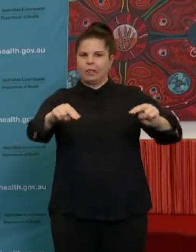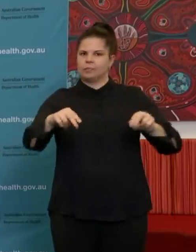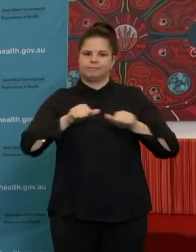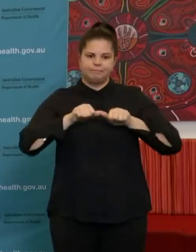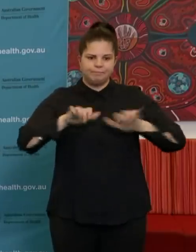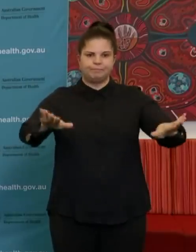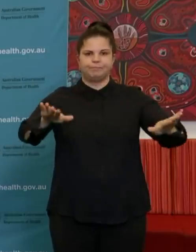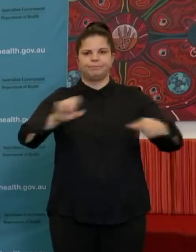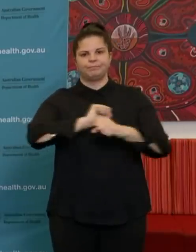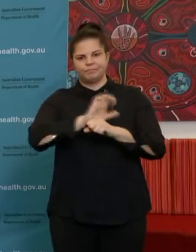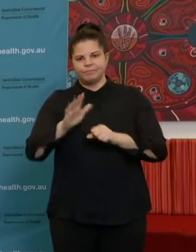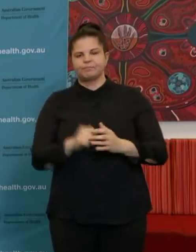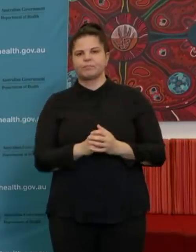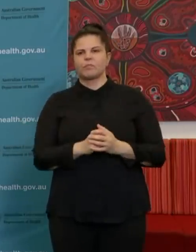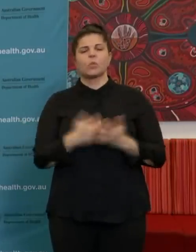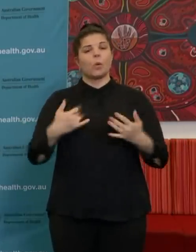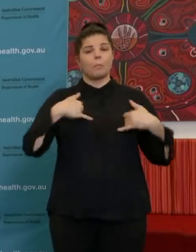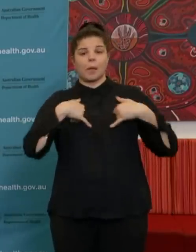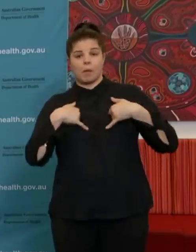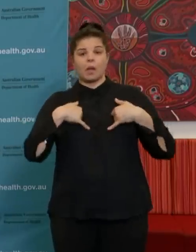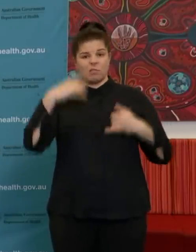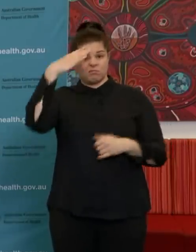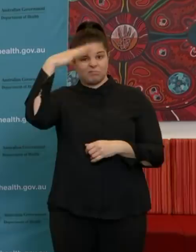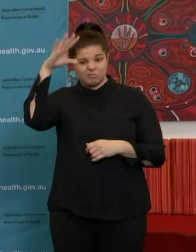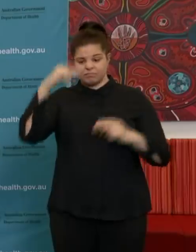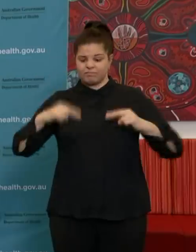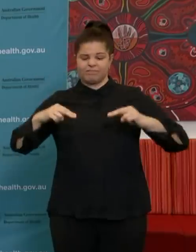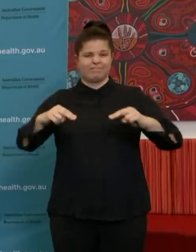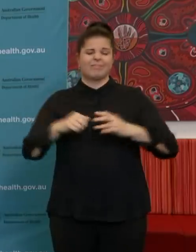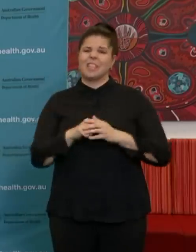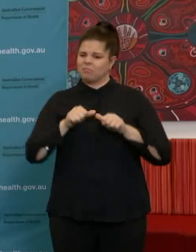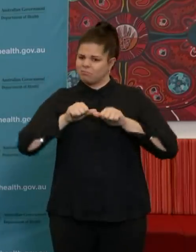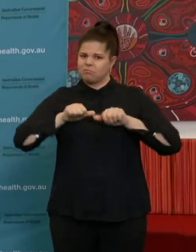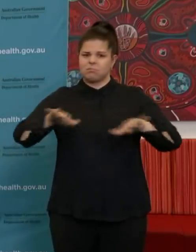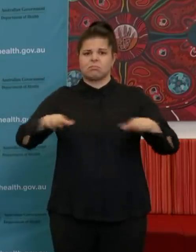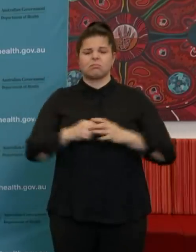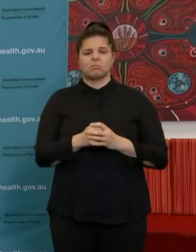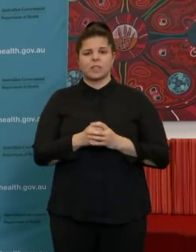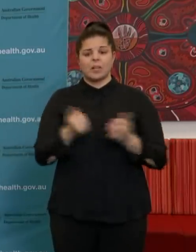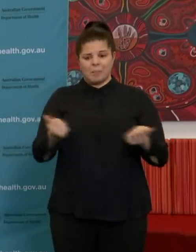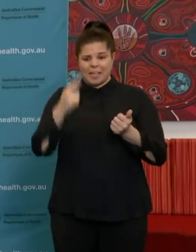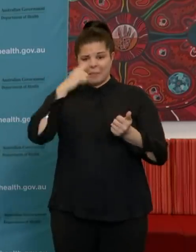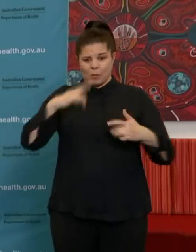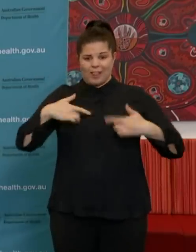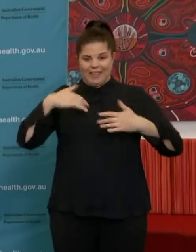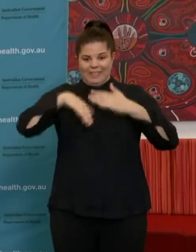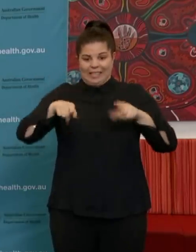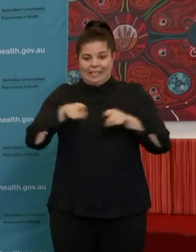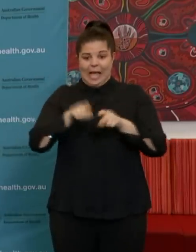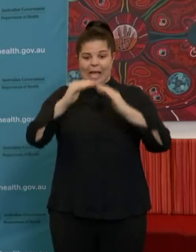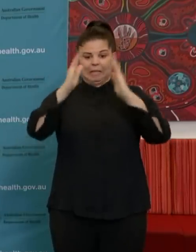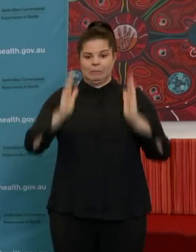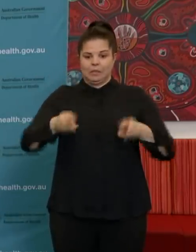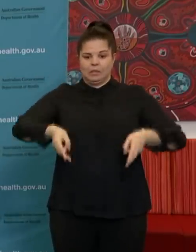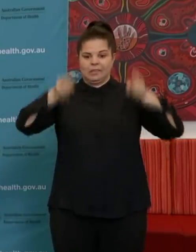and so forth. Anywhere where there are larger numbers of people living in the same place, it is more